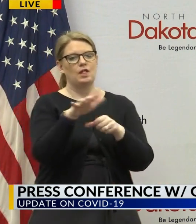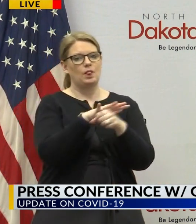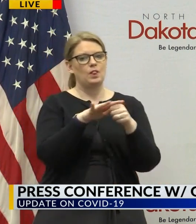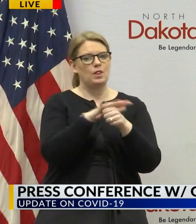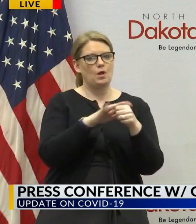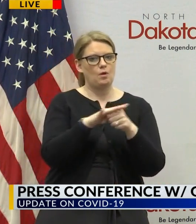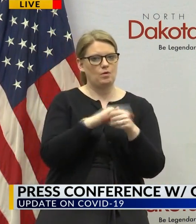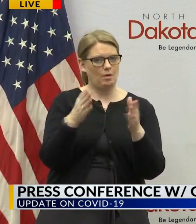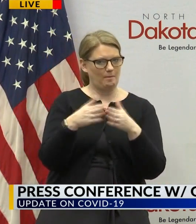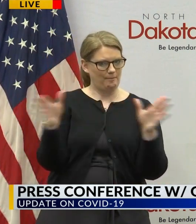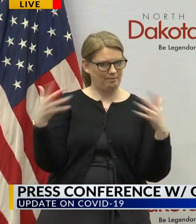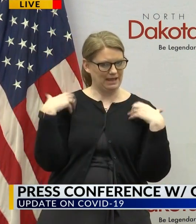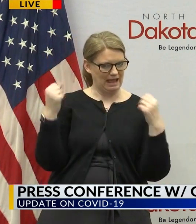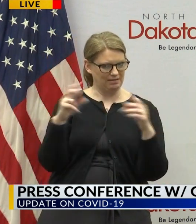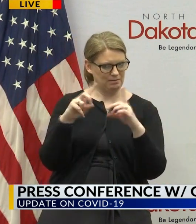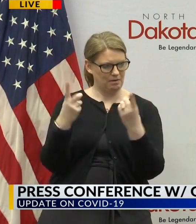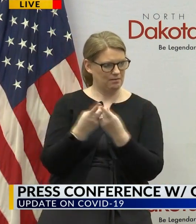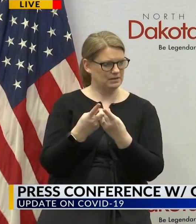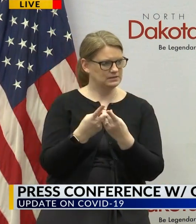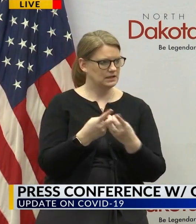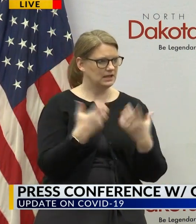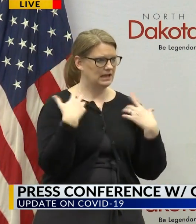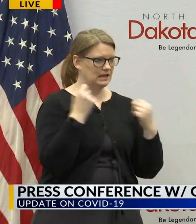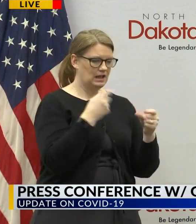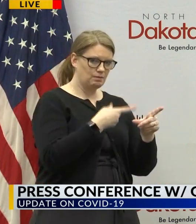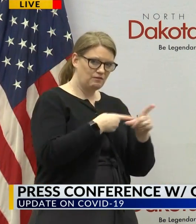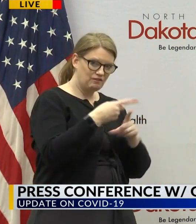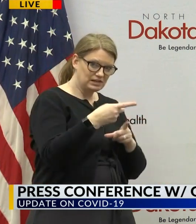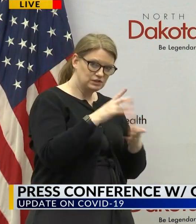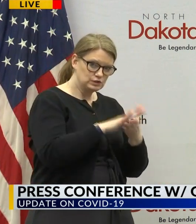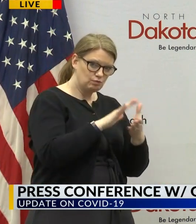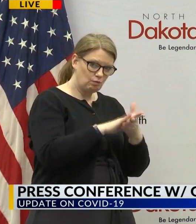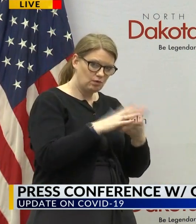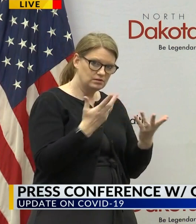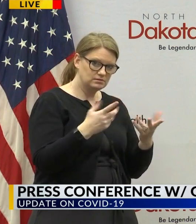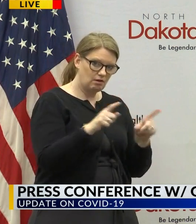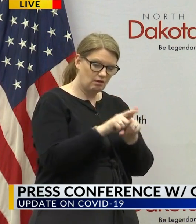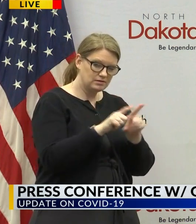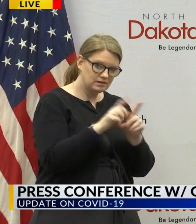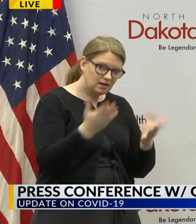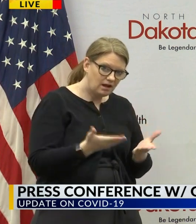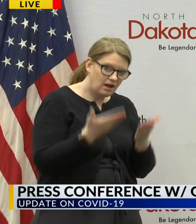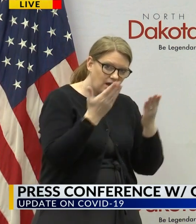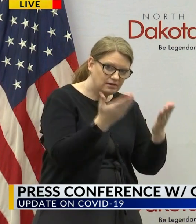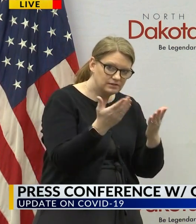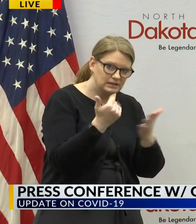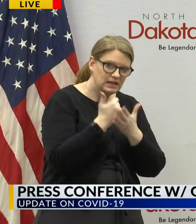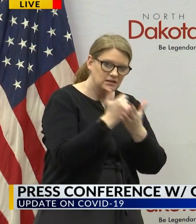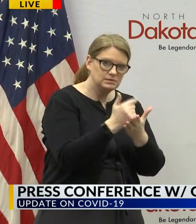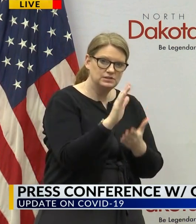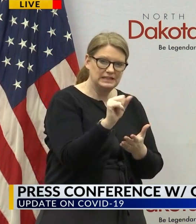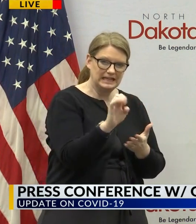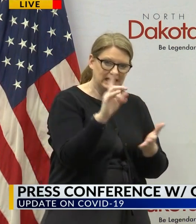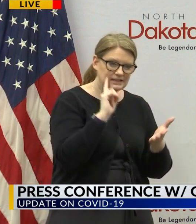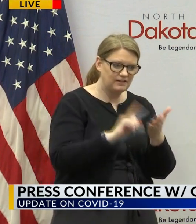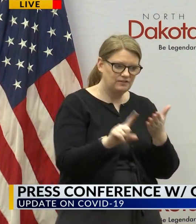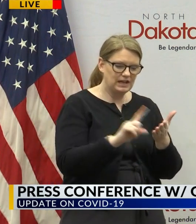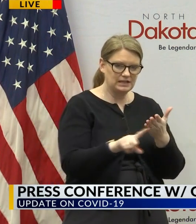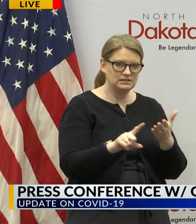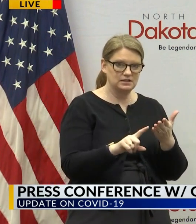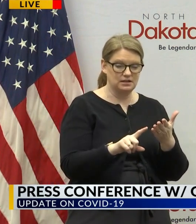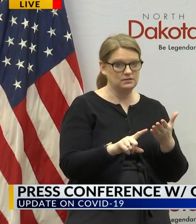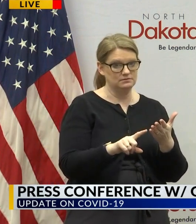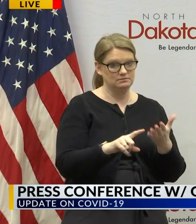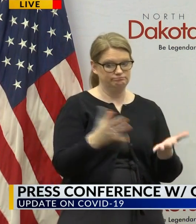health departments and our health professional schools also offer to help us do case investigations which we plan on